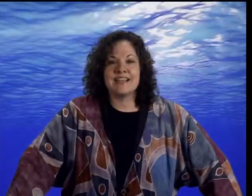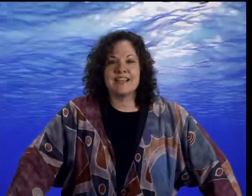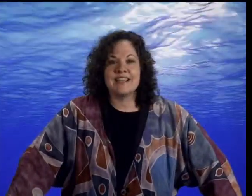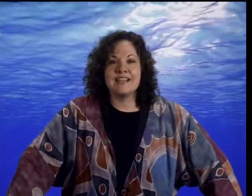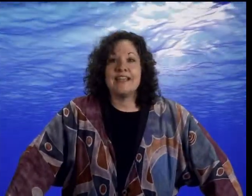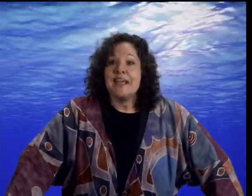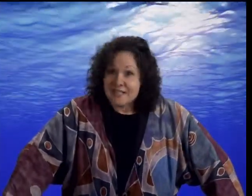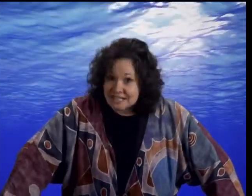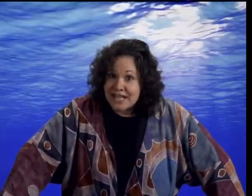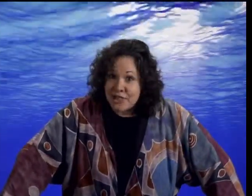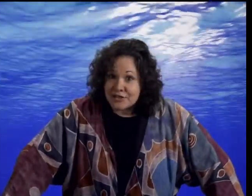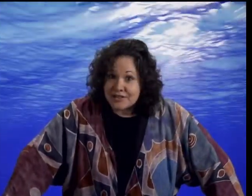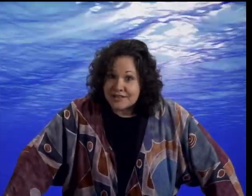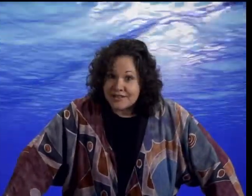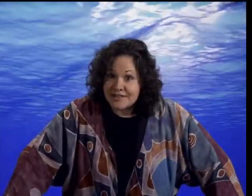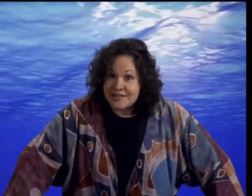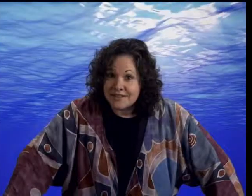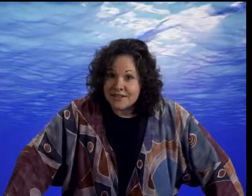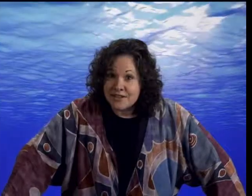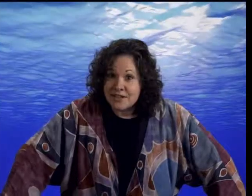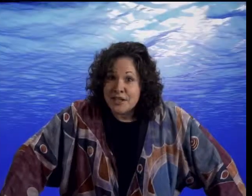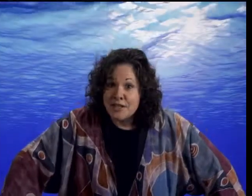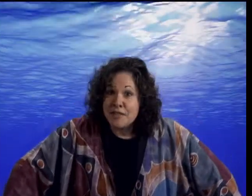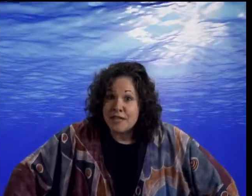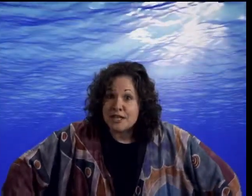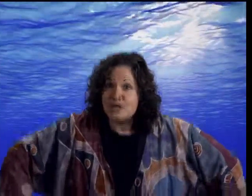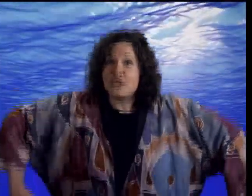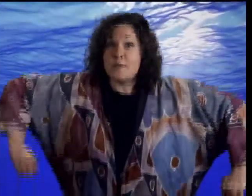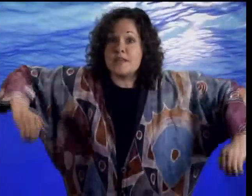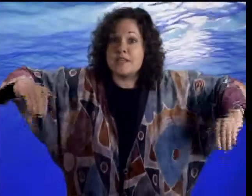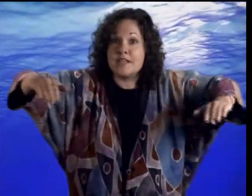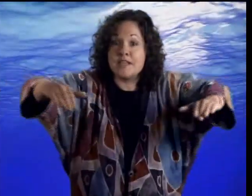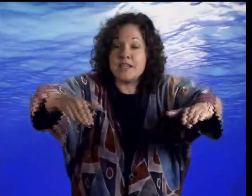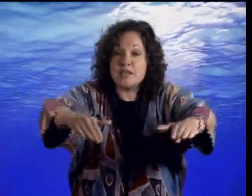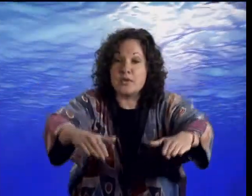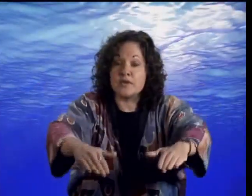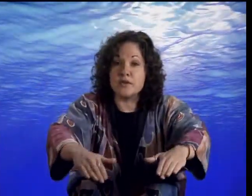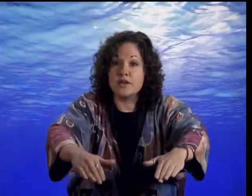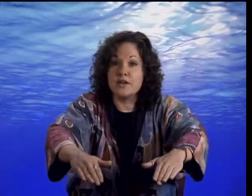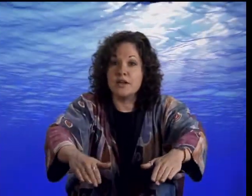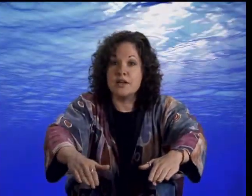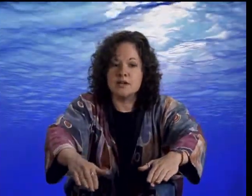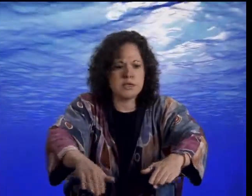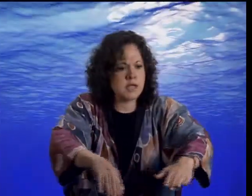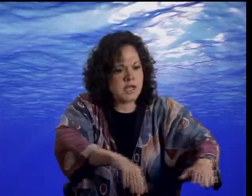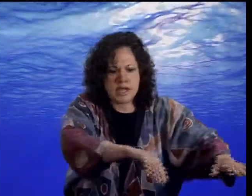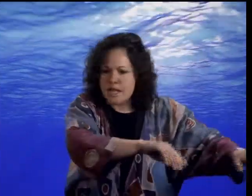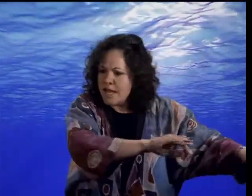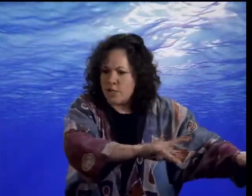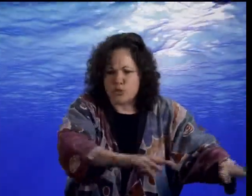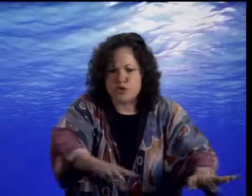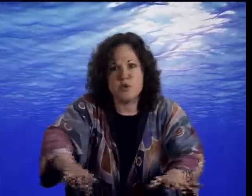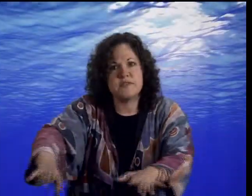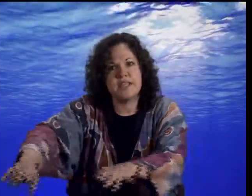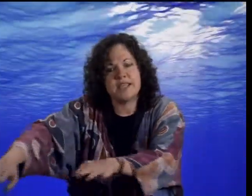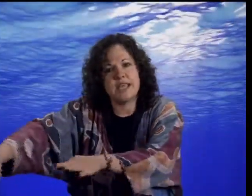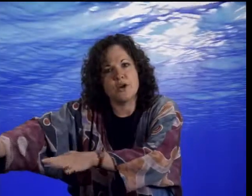and then together they jumped into the river and were swiftly carried